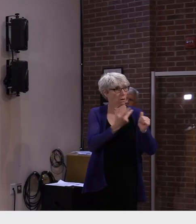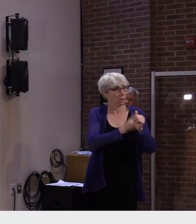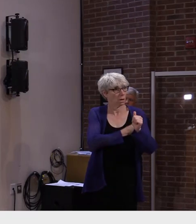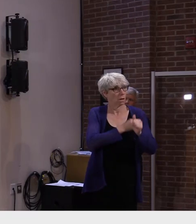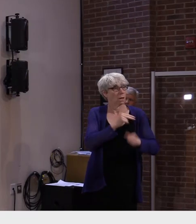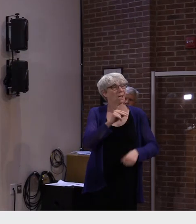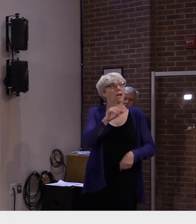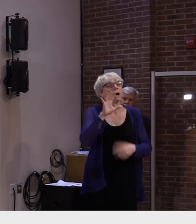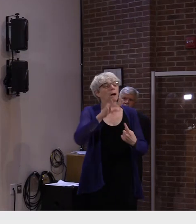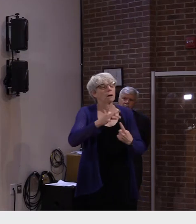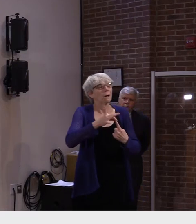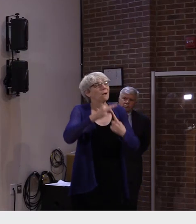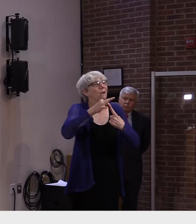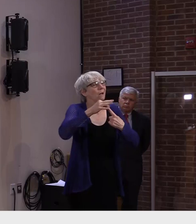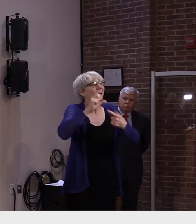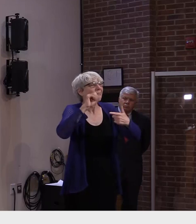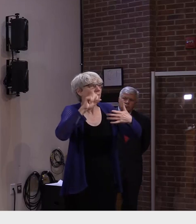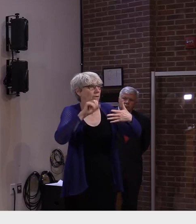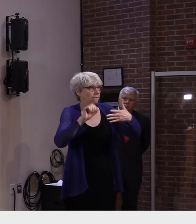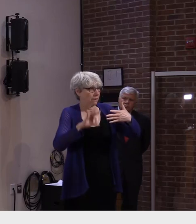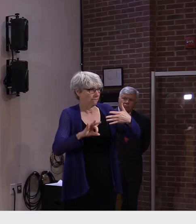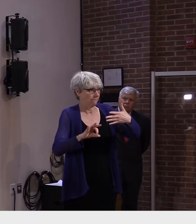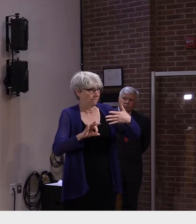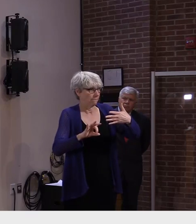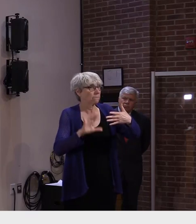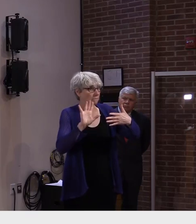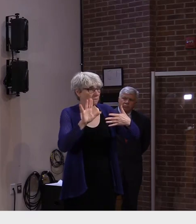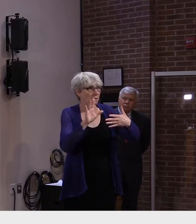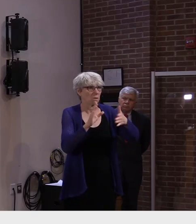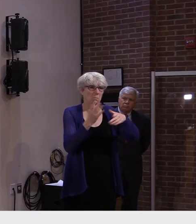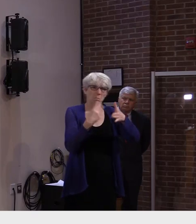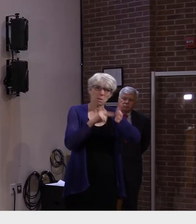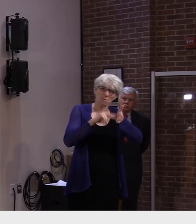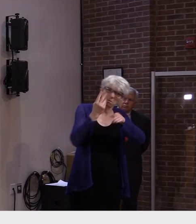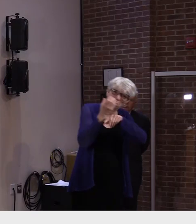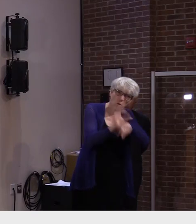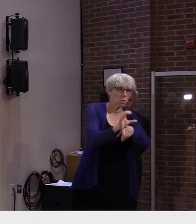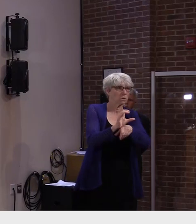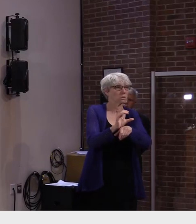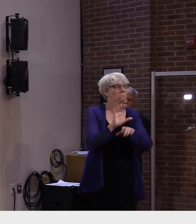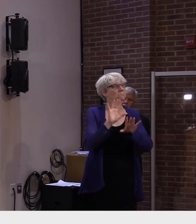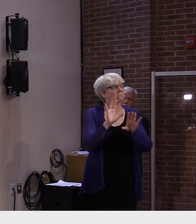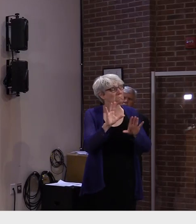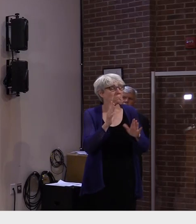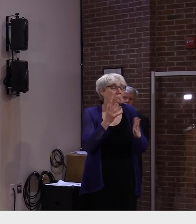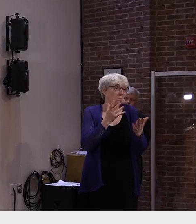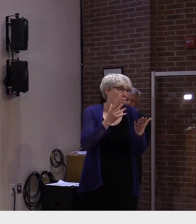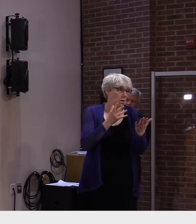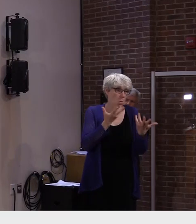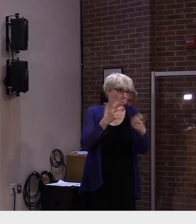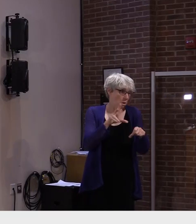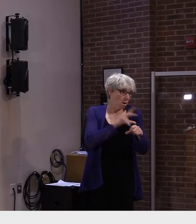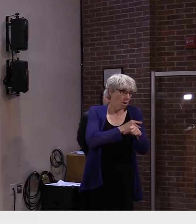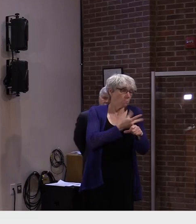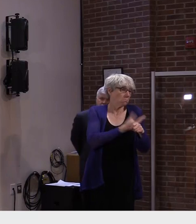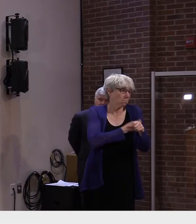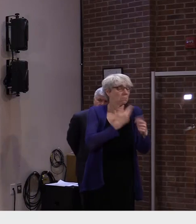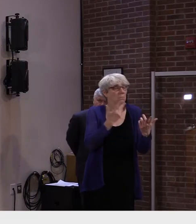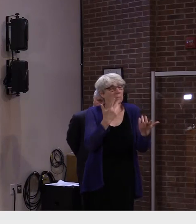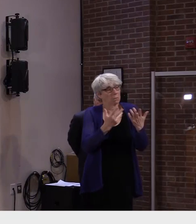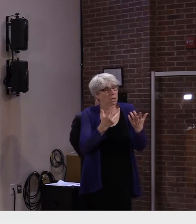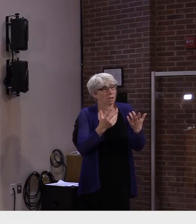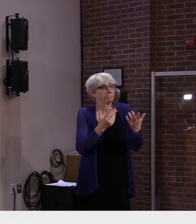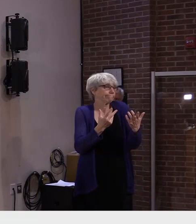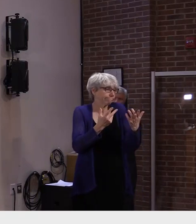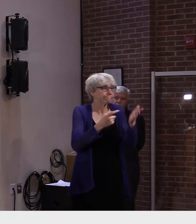an exit ramp as well. It won't be forced. There may be testing involved. There may be some other avenue